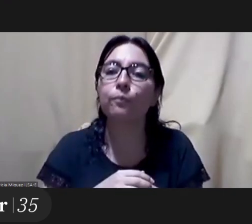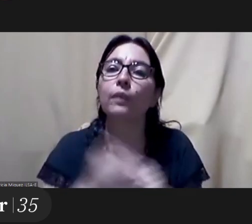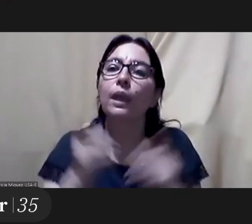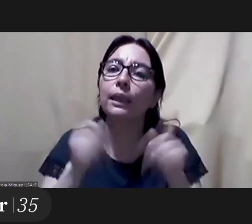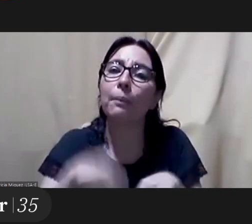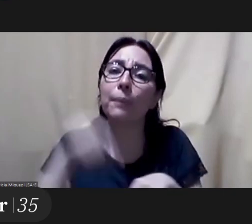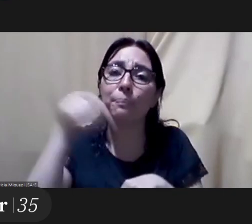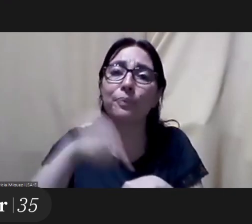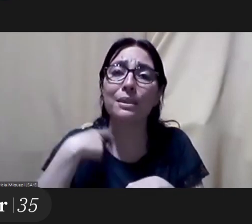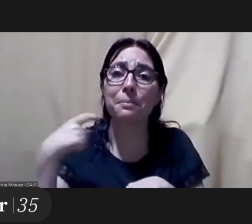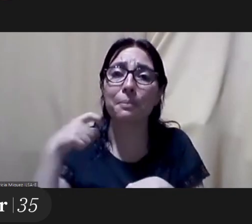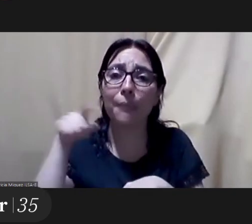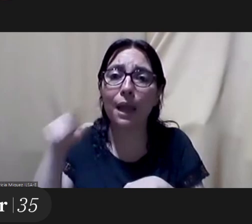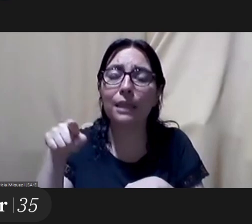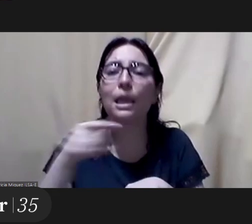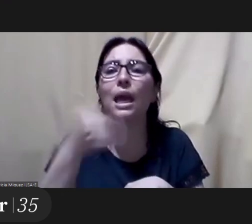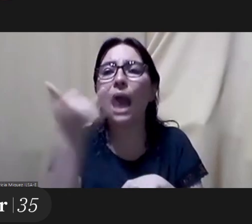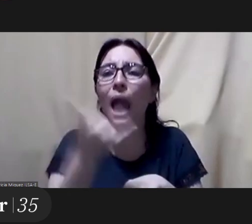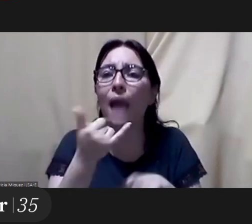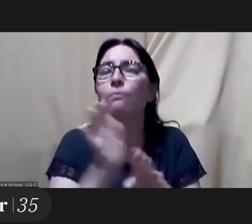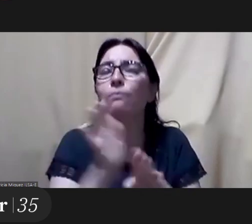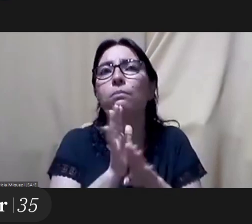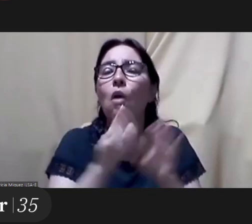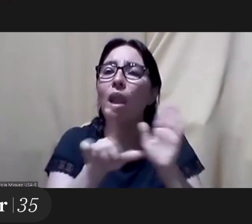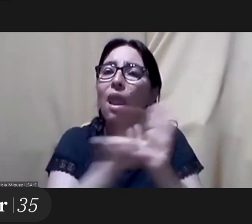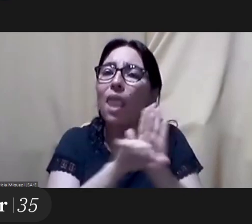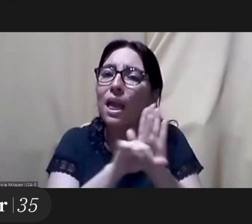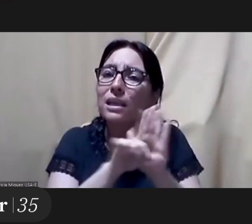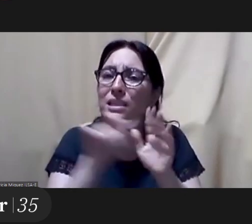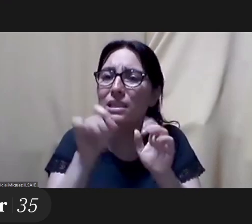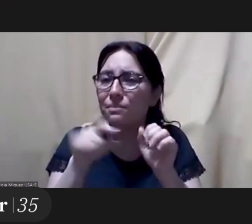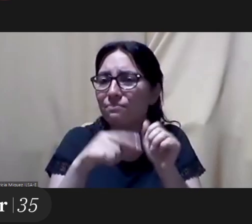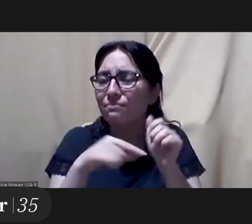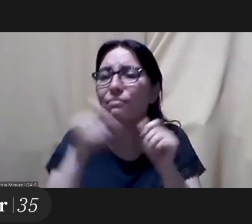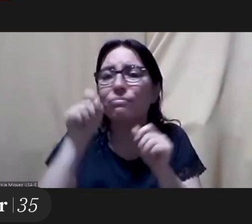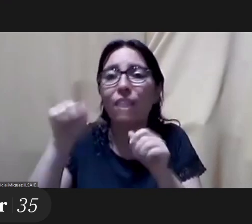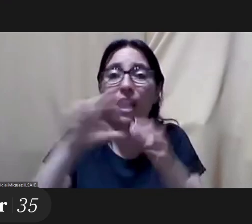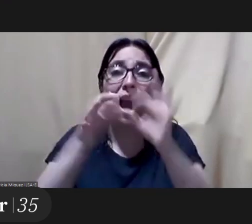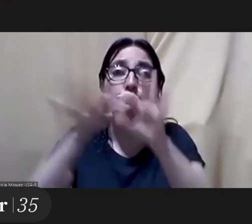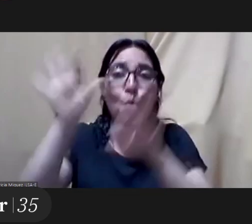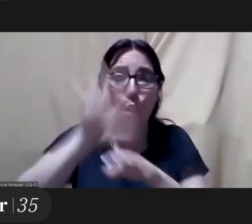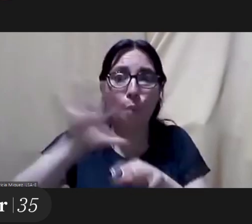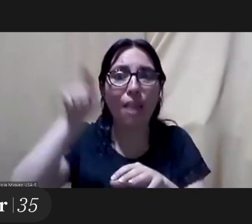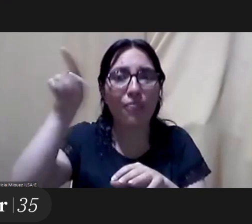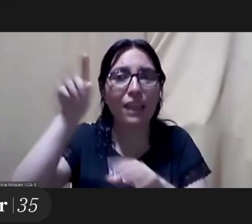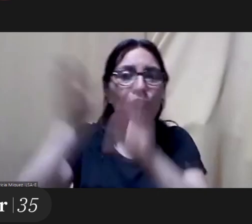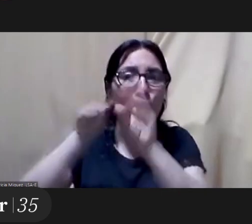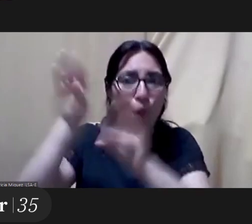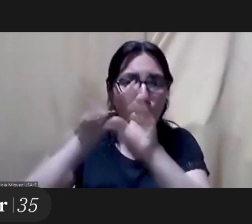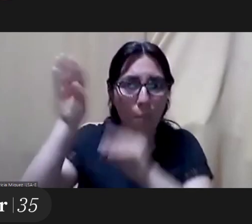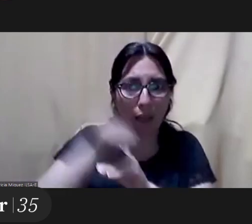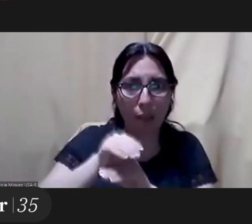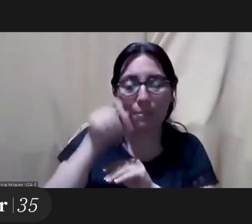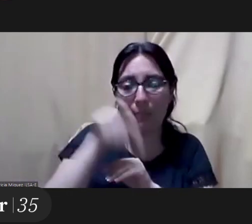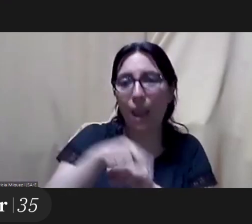in spain we have a regulatory framework of european uh nature and then